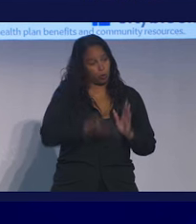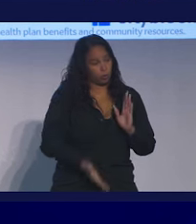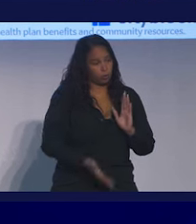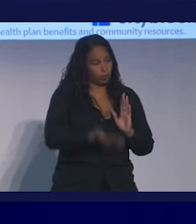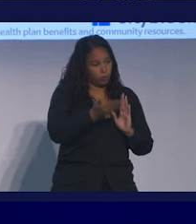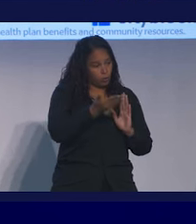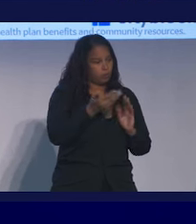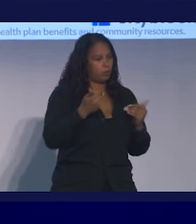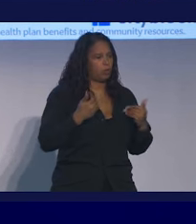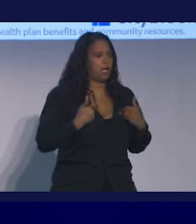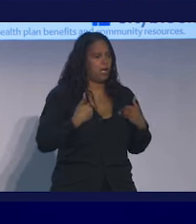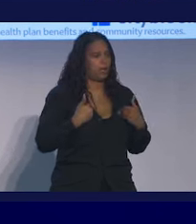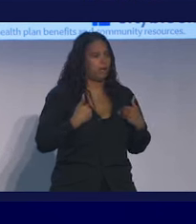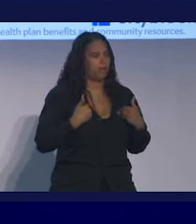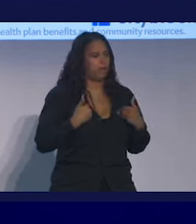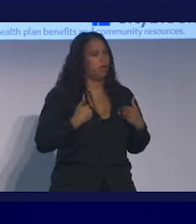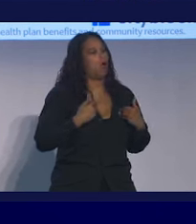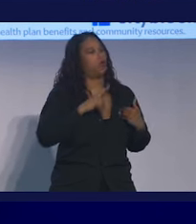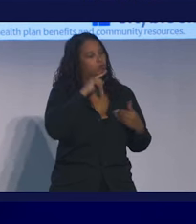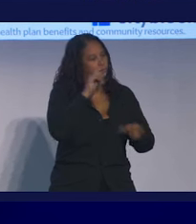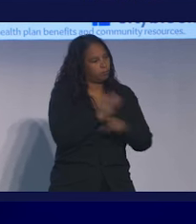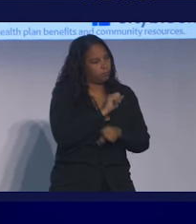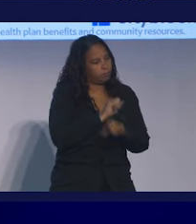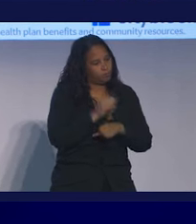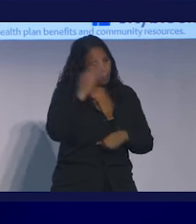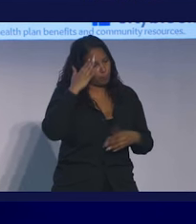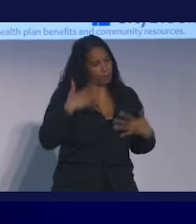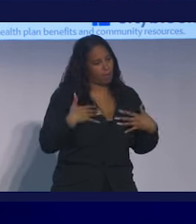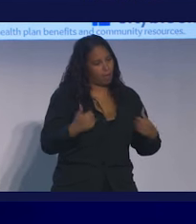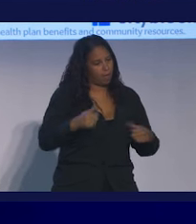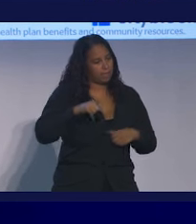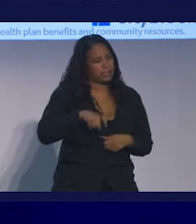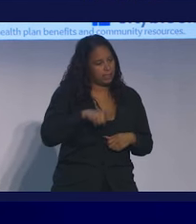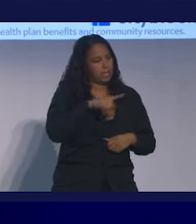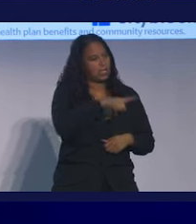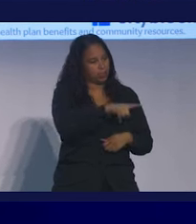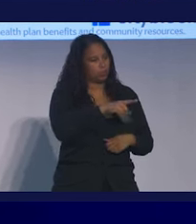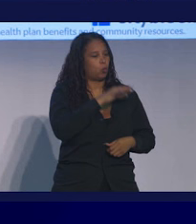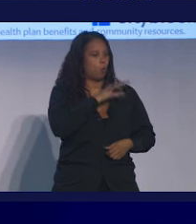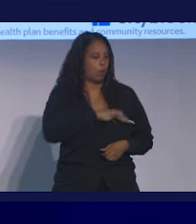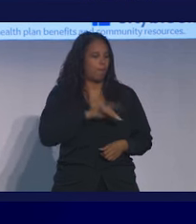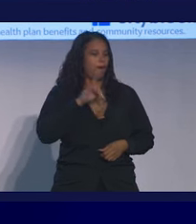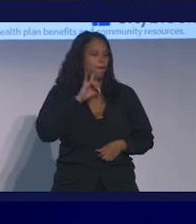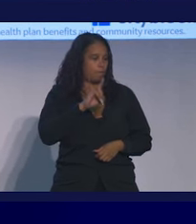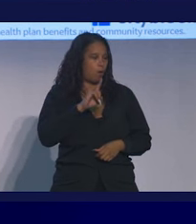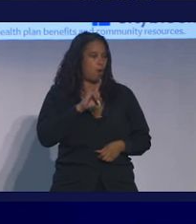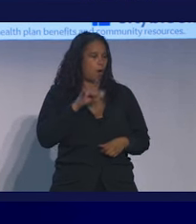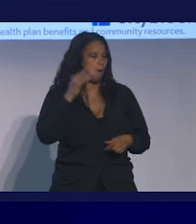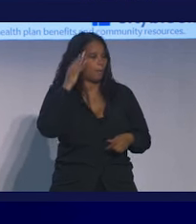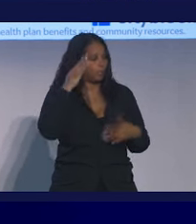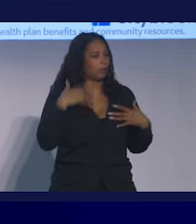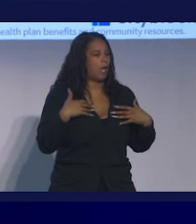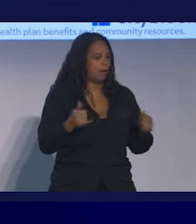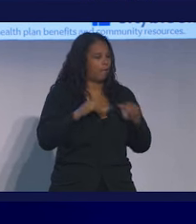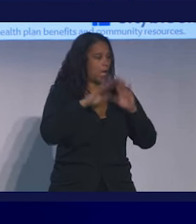legitimate mental health need and she actually qualified for supportive housing. Now, I live in Brooklyn. Many of you do, I'm